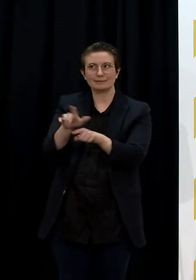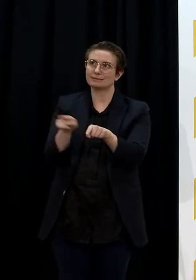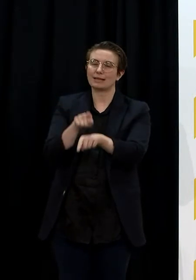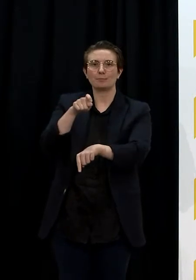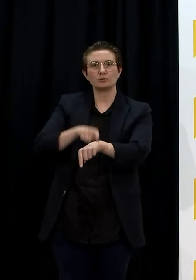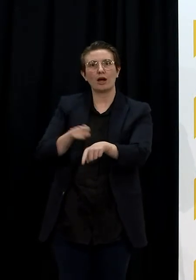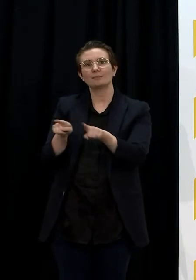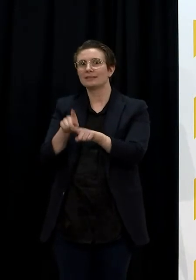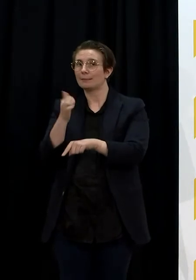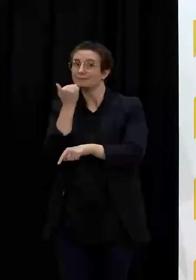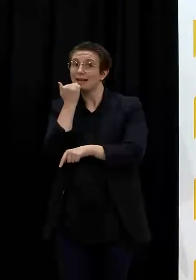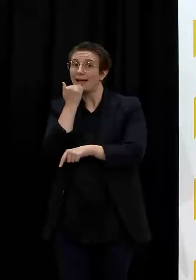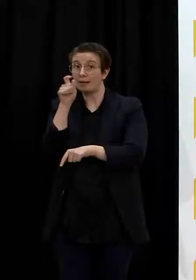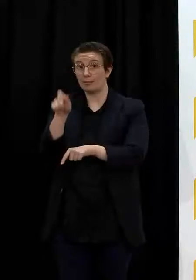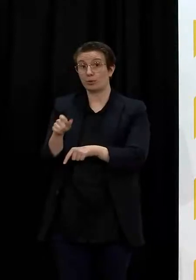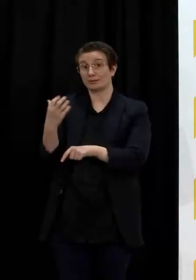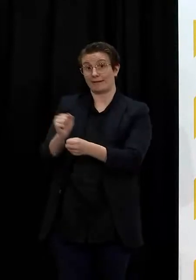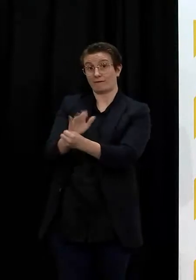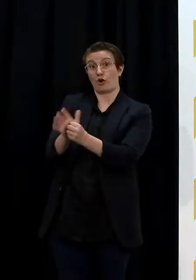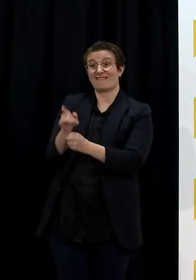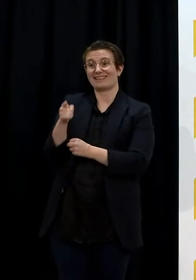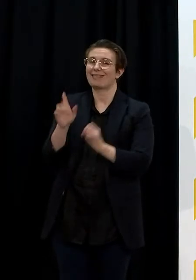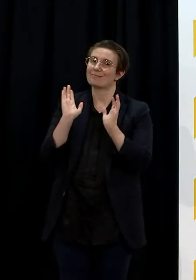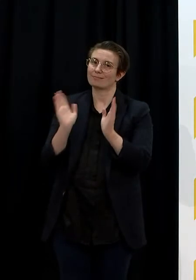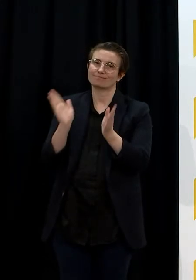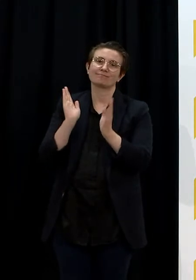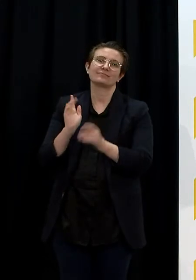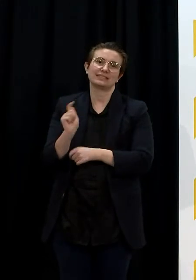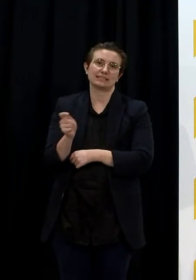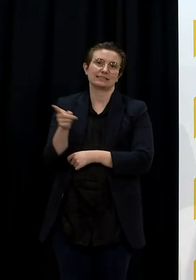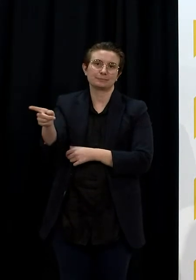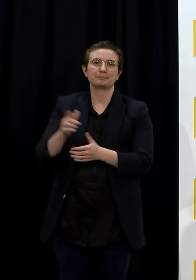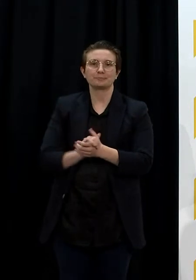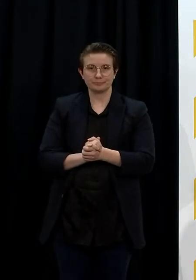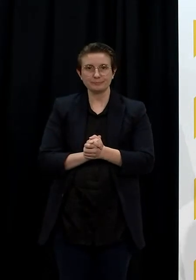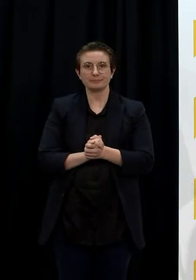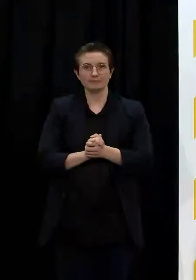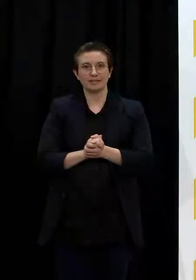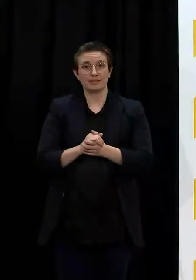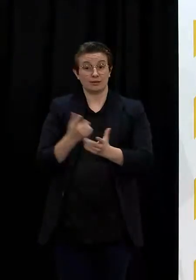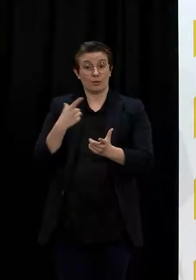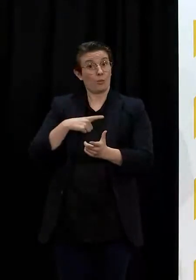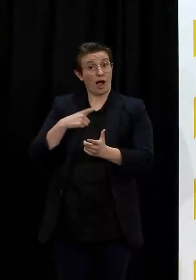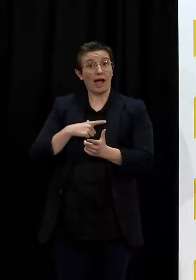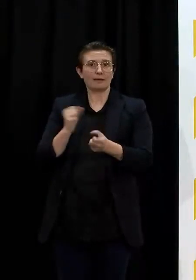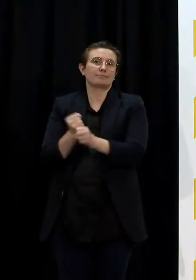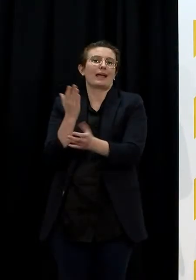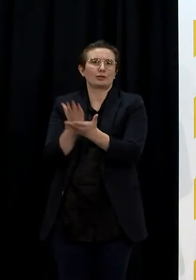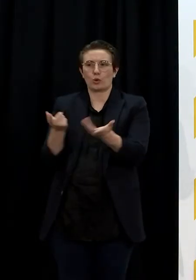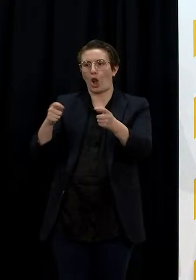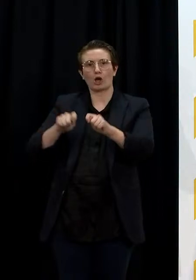under control and therefore having Auckland in Alert Level 4 for the shortest time possible.